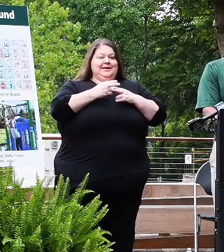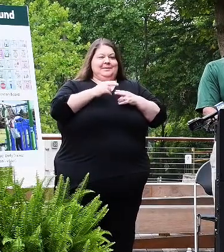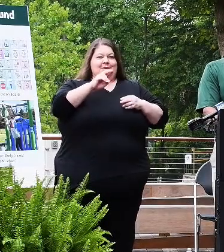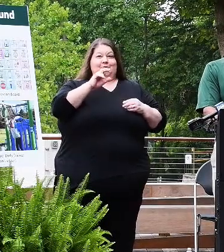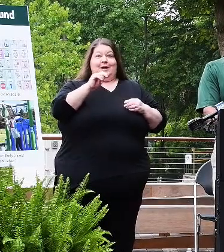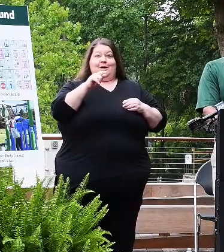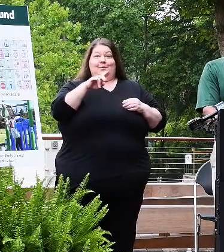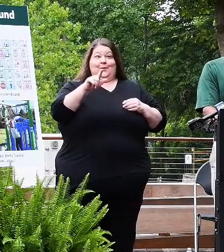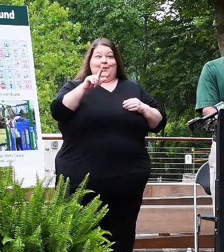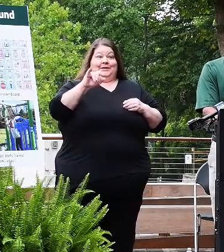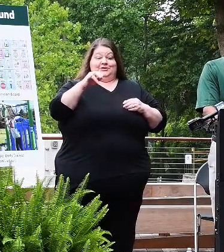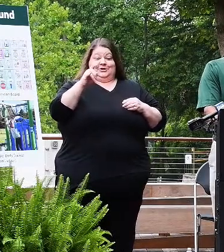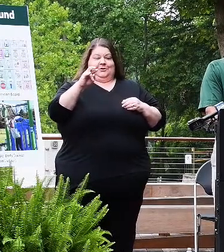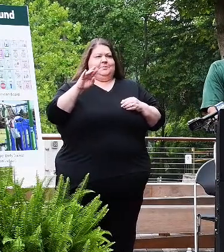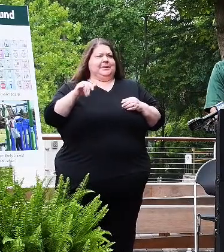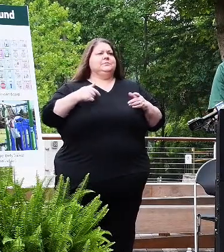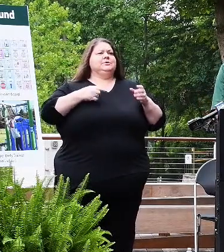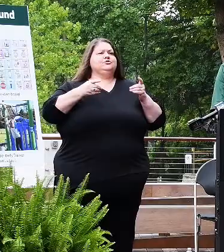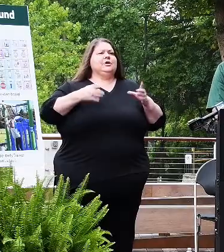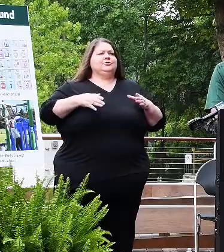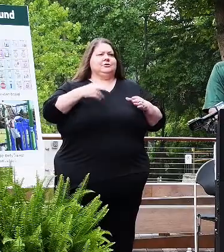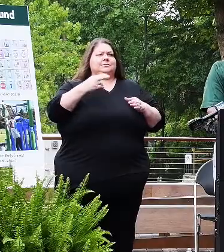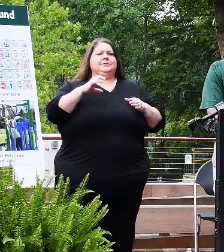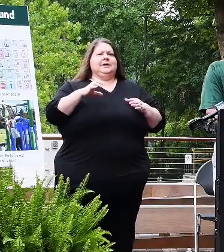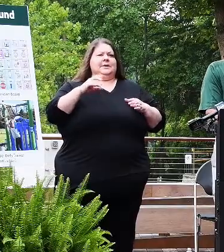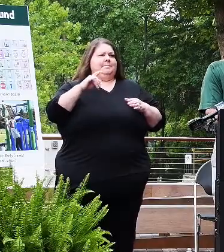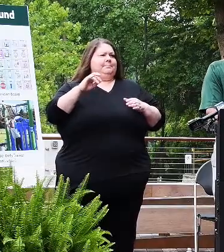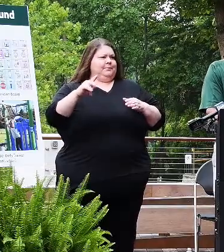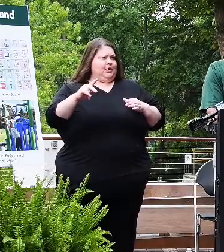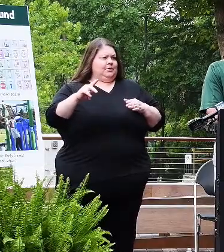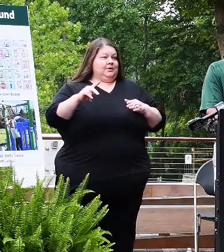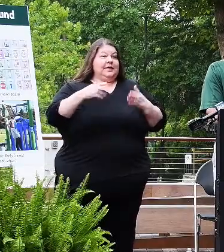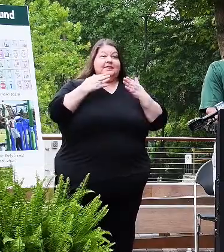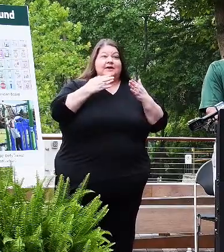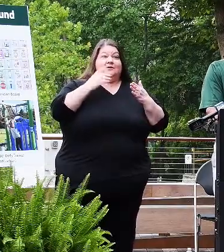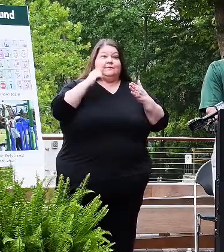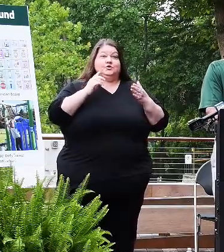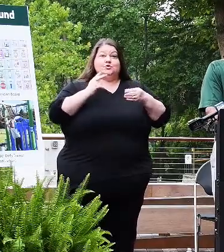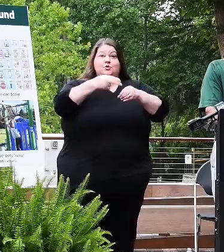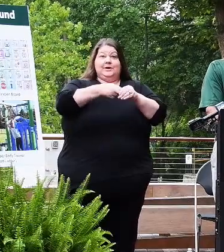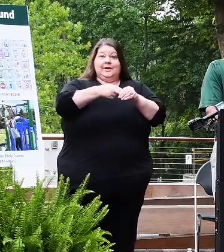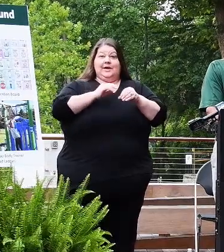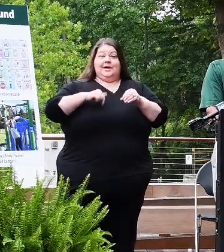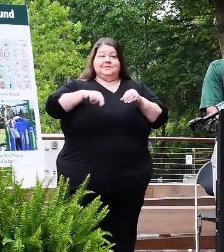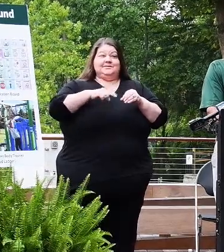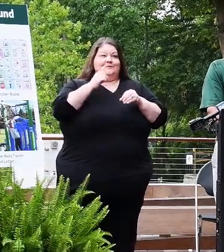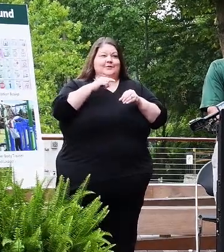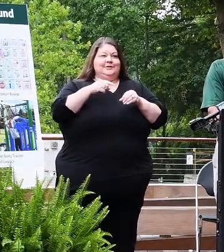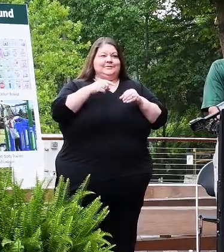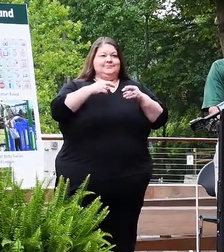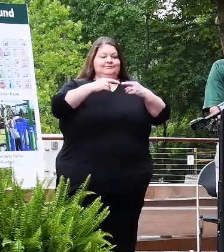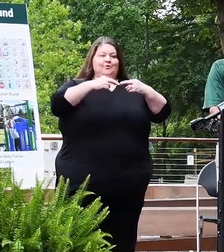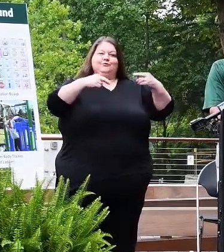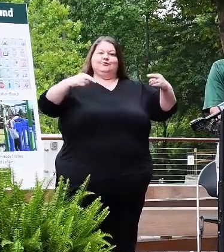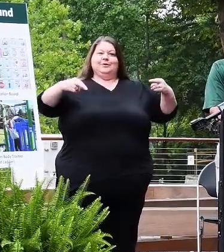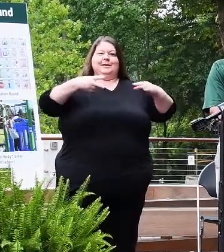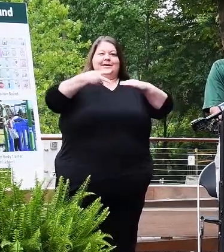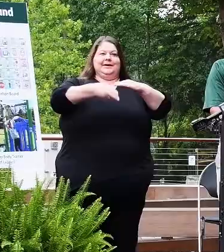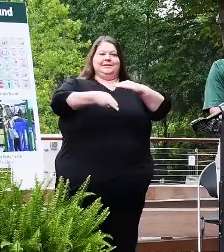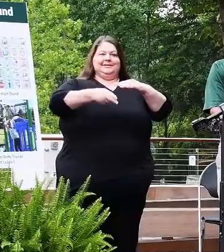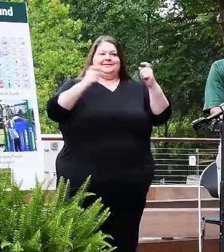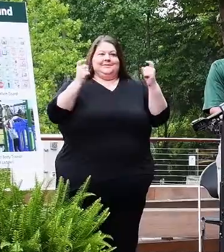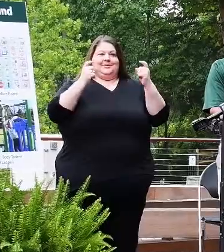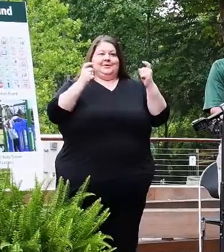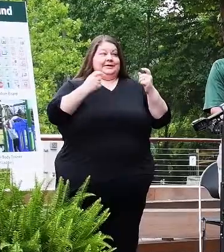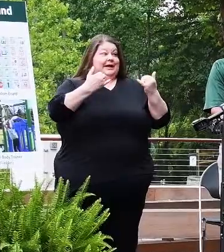Department of Recreation and Parks. Thank you for joining us this morning for this ribbon cutting ceremony. I would now like to welcome our County Executive